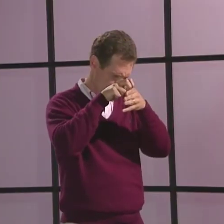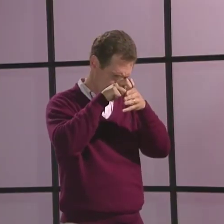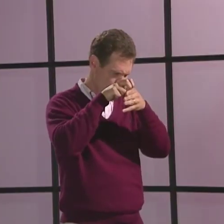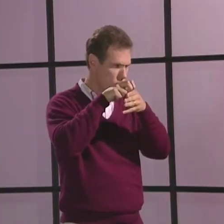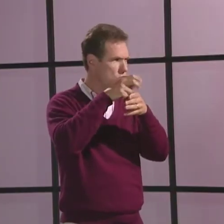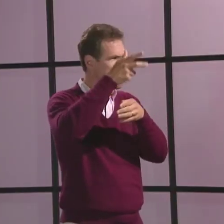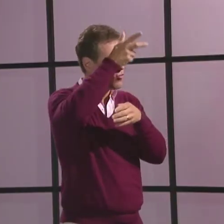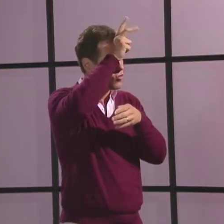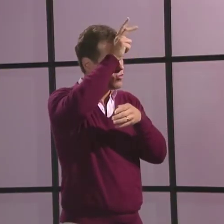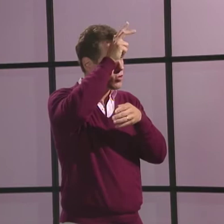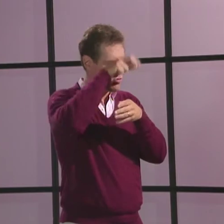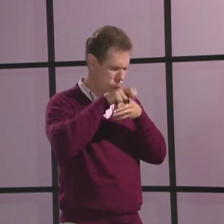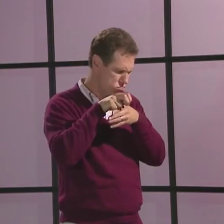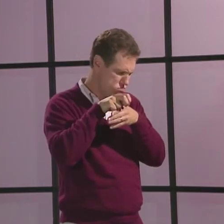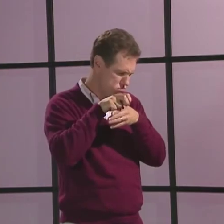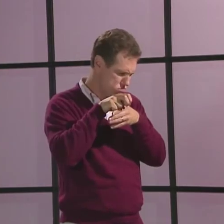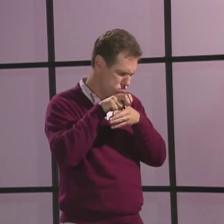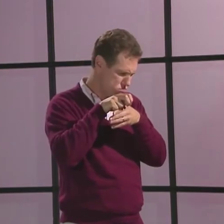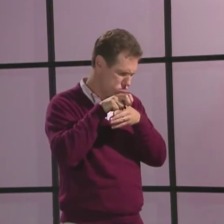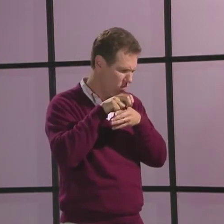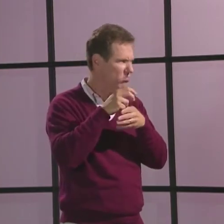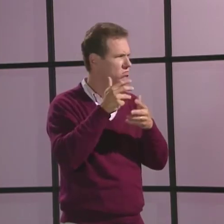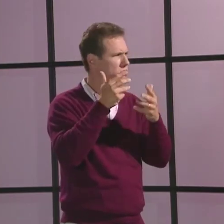and the rooster looked very sad, sitting all alone.